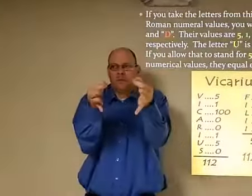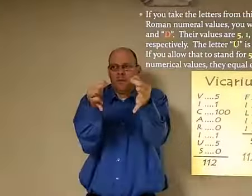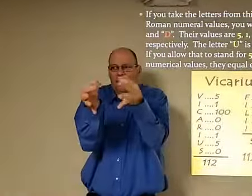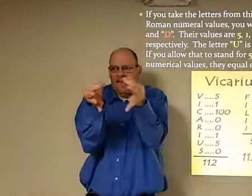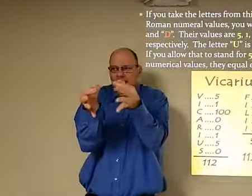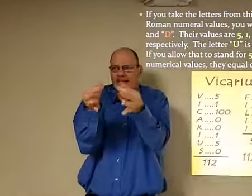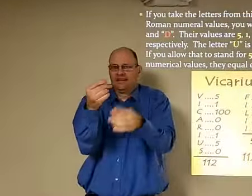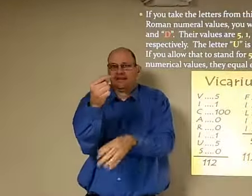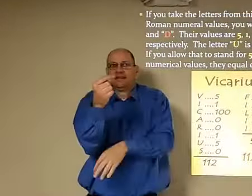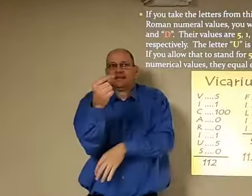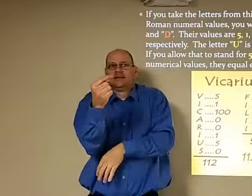continuing a little further